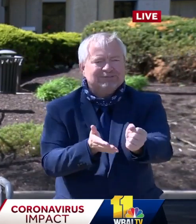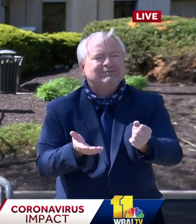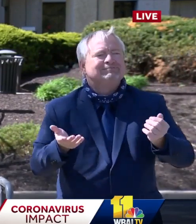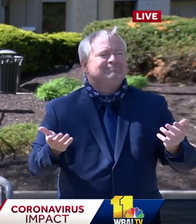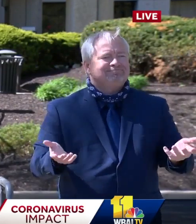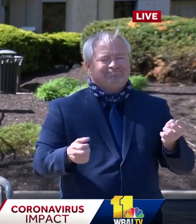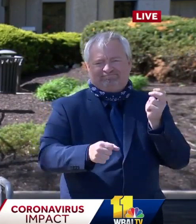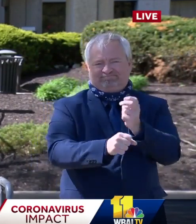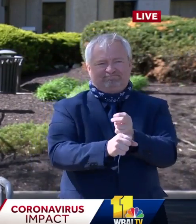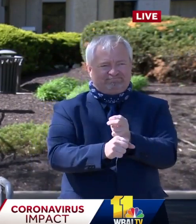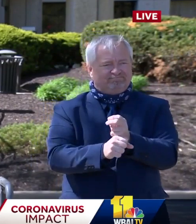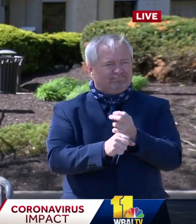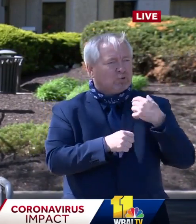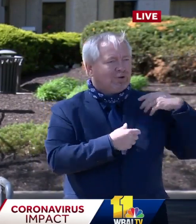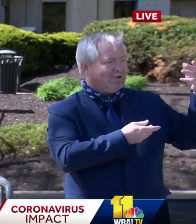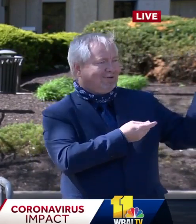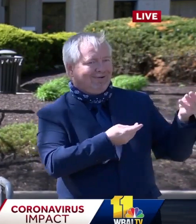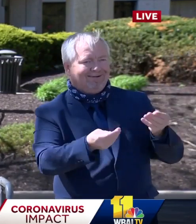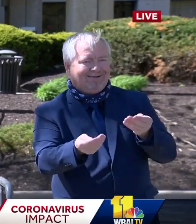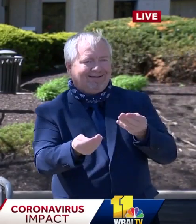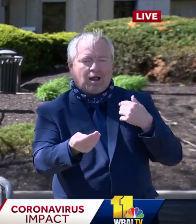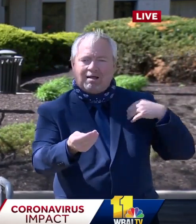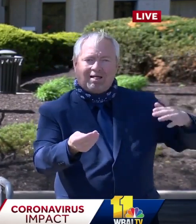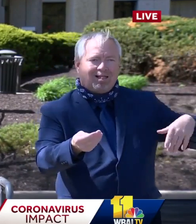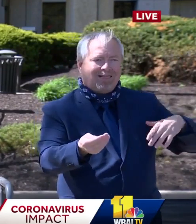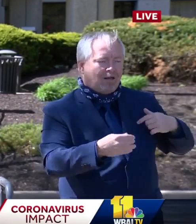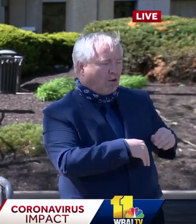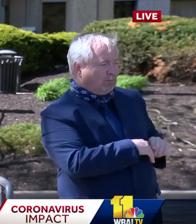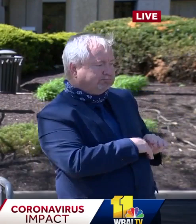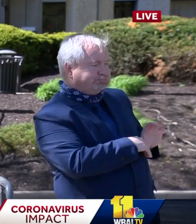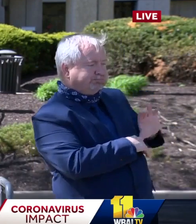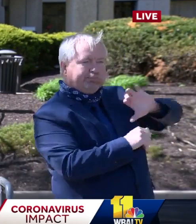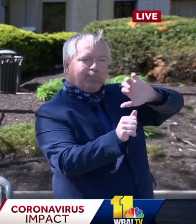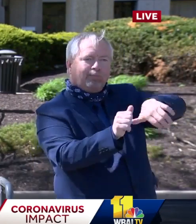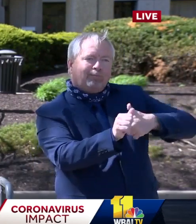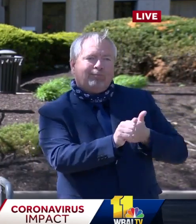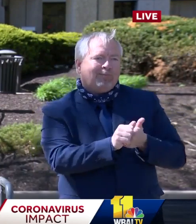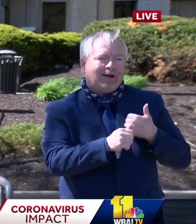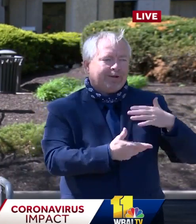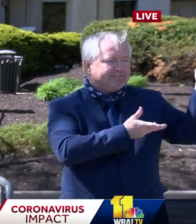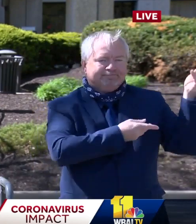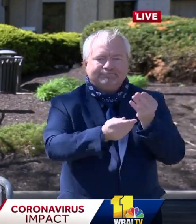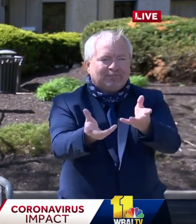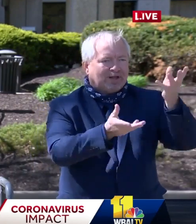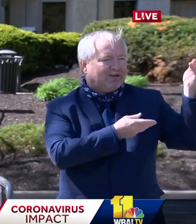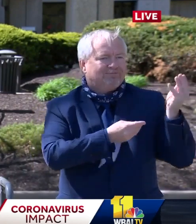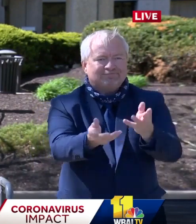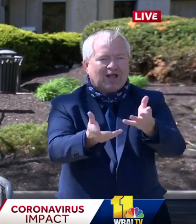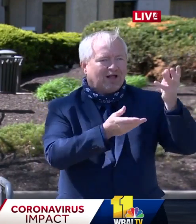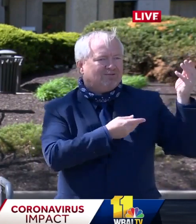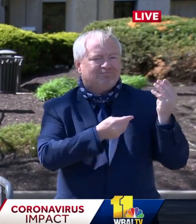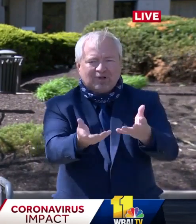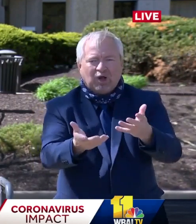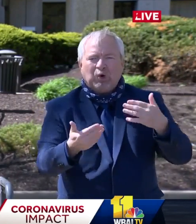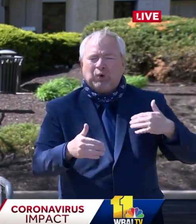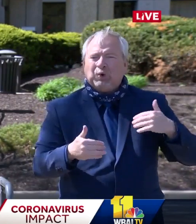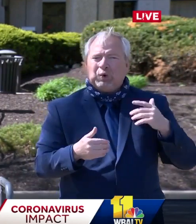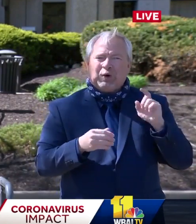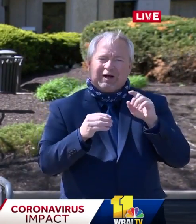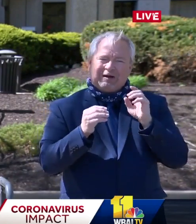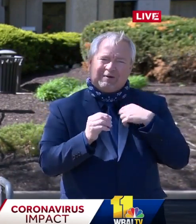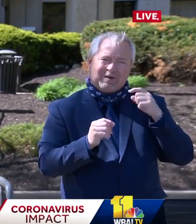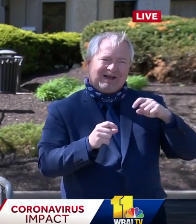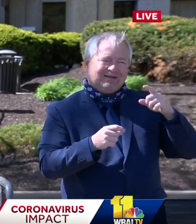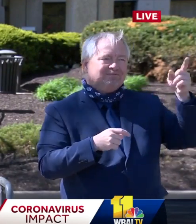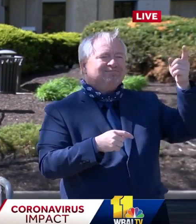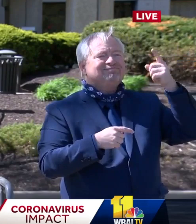we're gonna it goes in and out. And we need we need more. And the the president's finally utilizing defense production, production